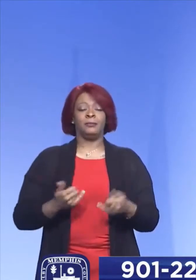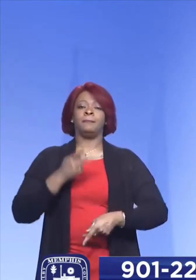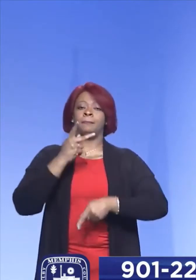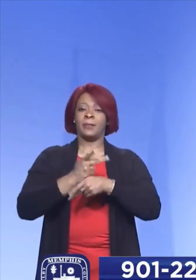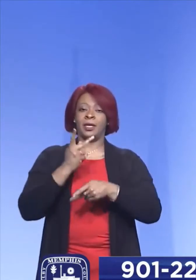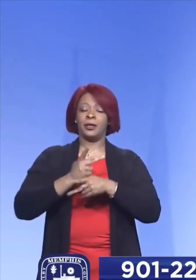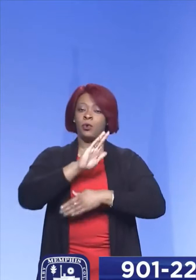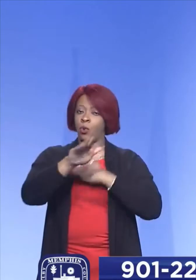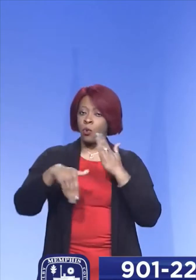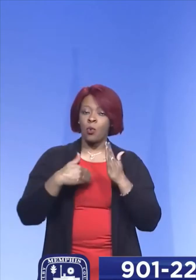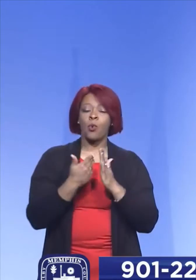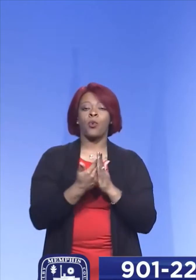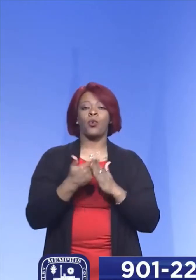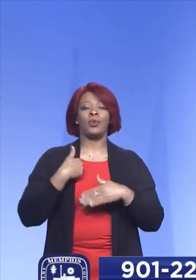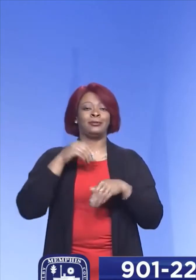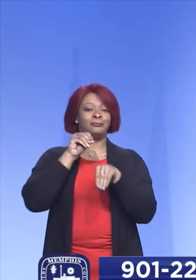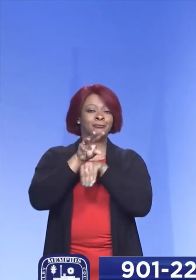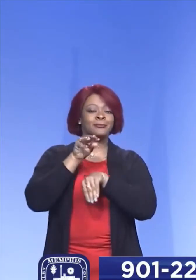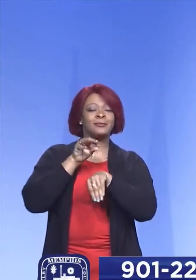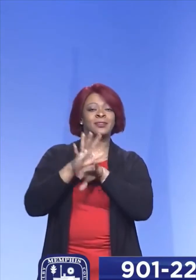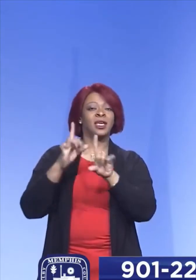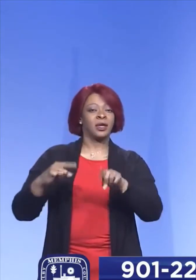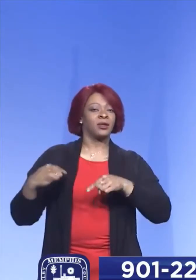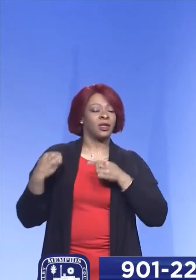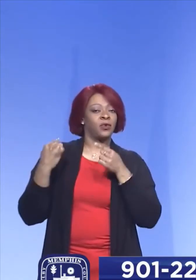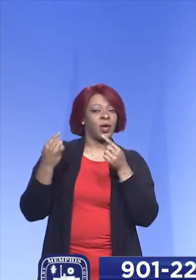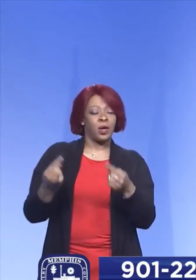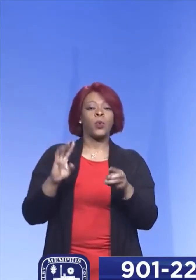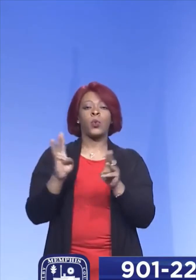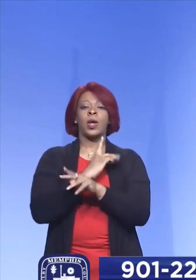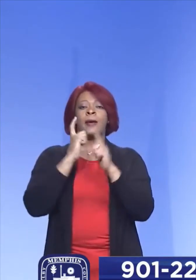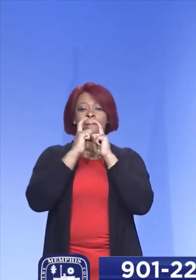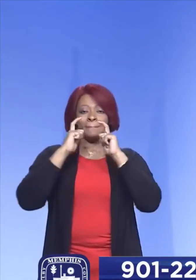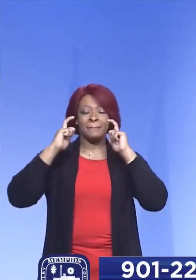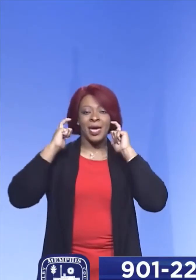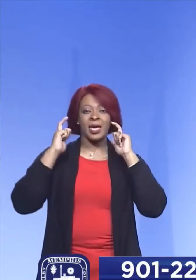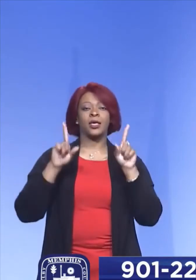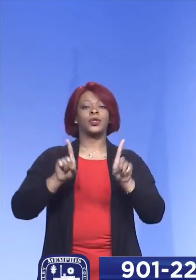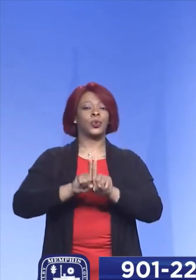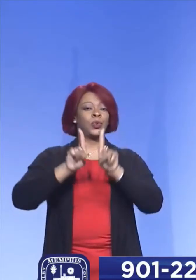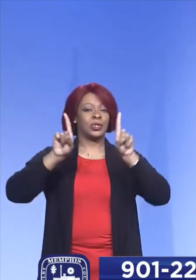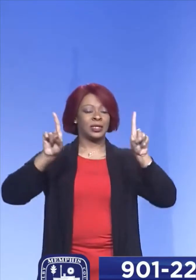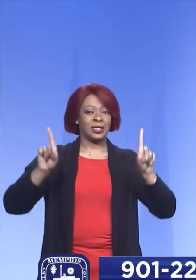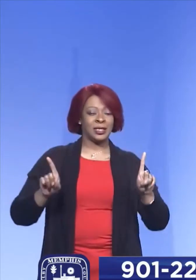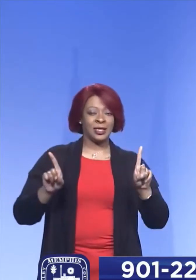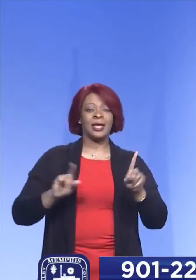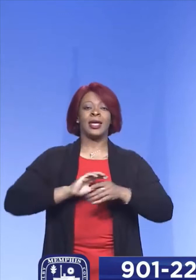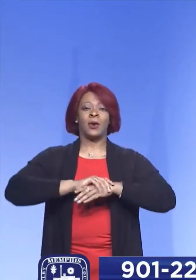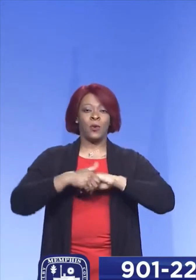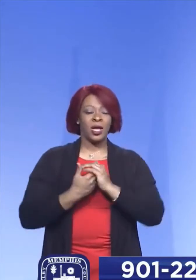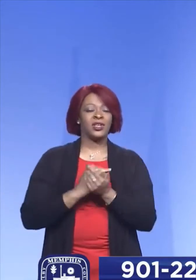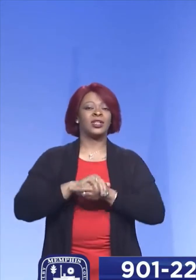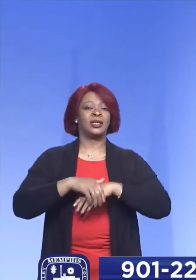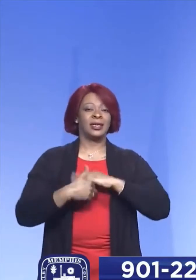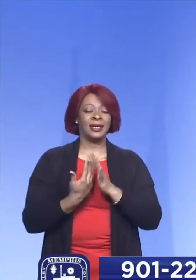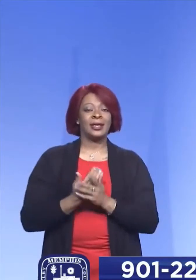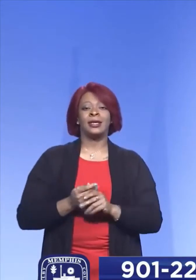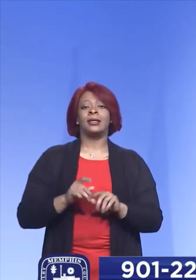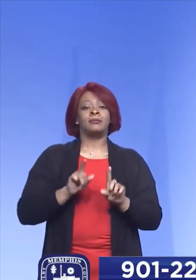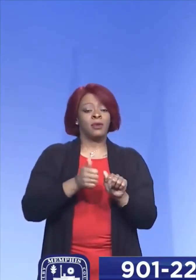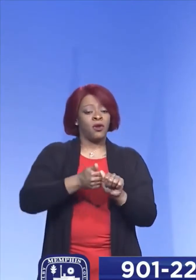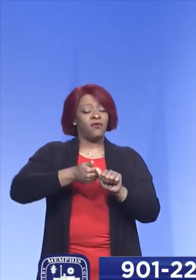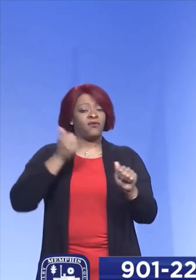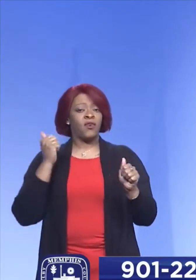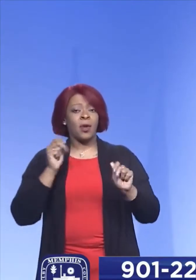all of the things that we've recommended throughout wearing a mask, social distancing, hand washing, stay away from other